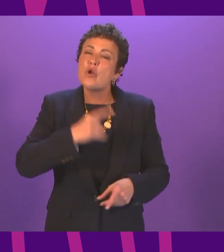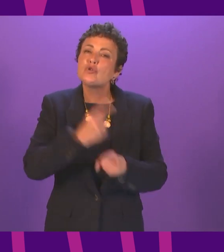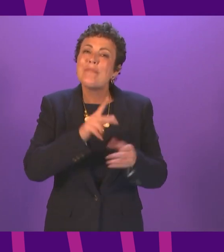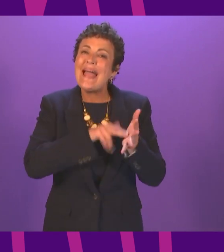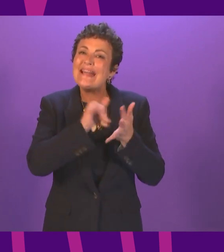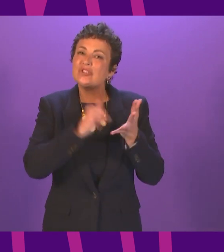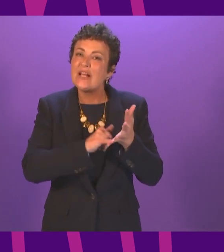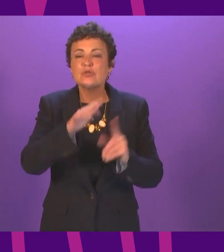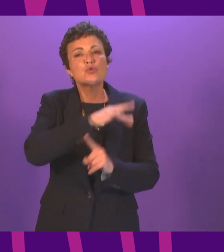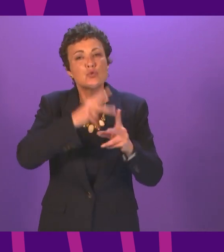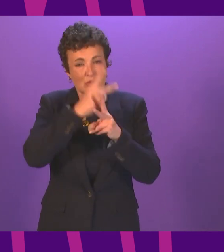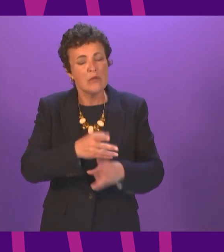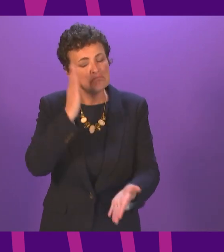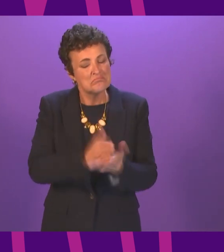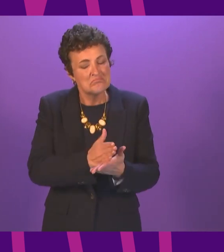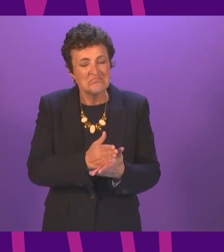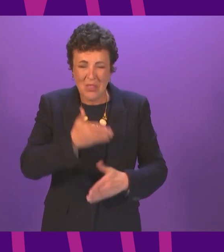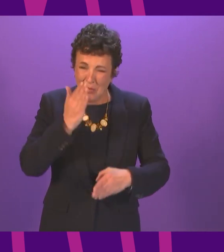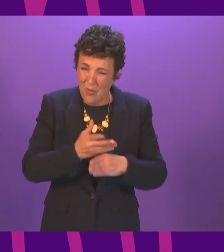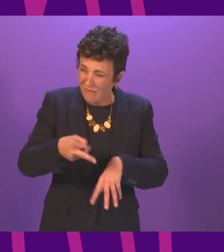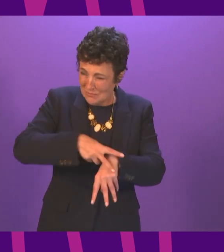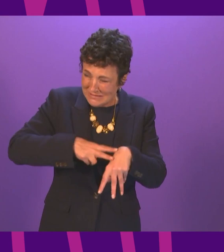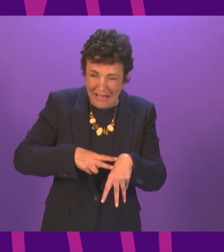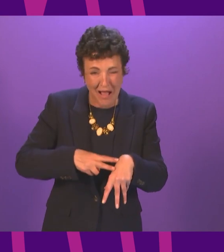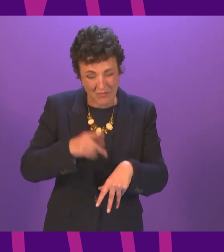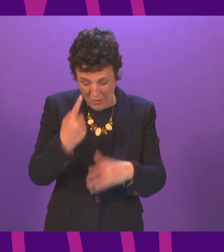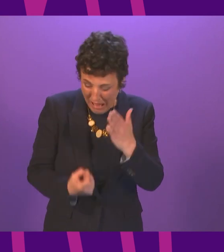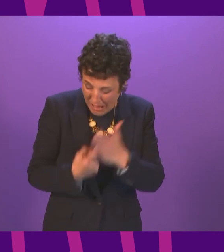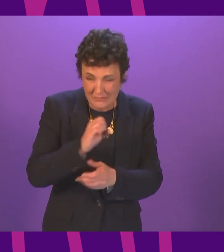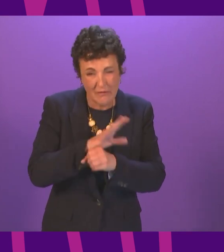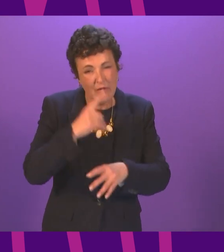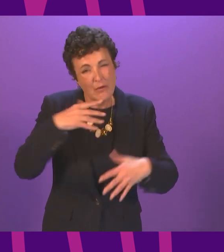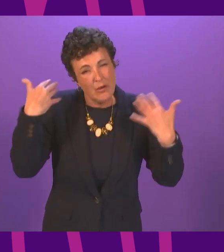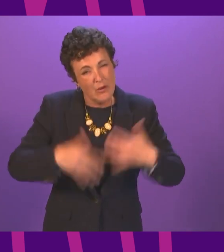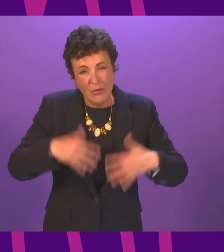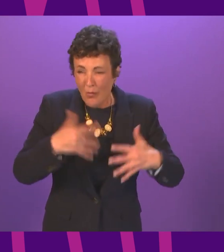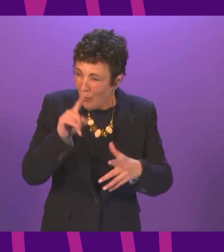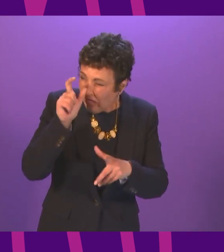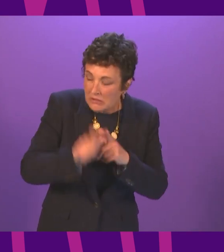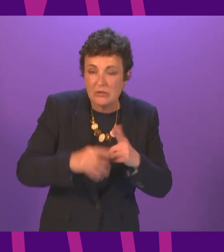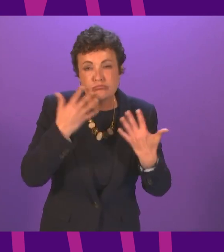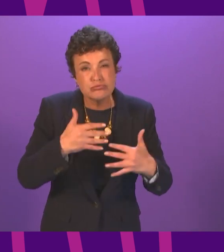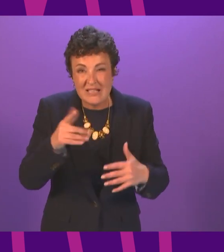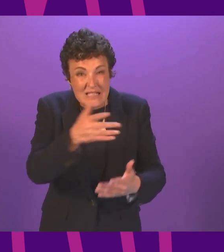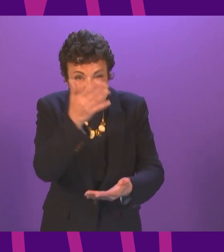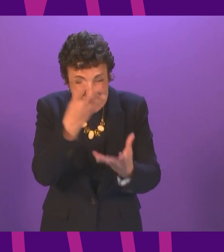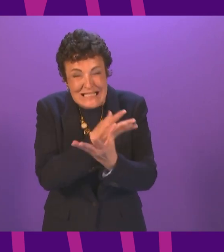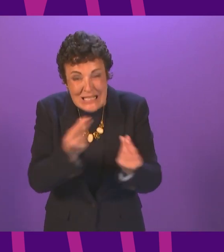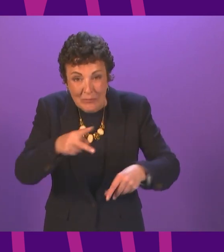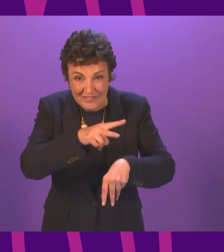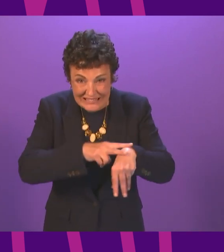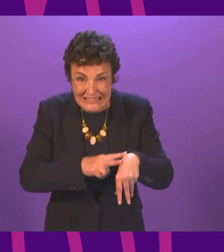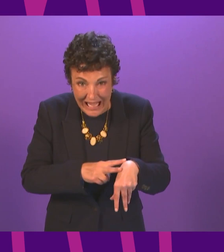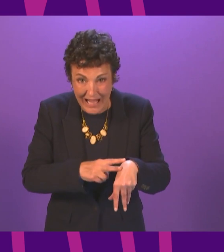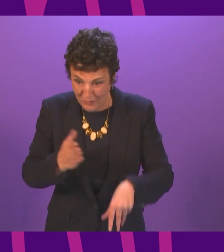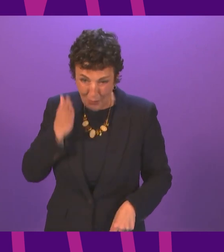care there is no doubt that the work done by staff at the front line of the pandemic was truly heroic many of them went to work without